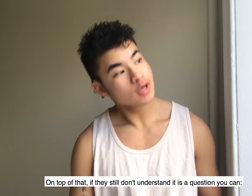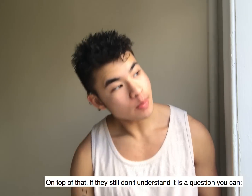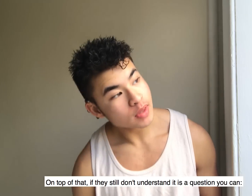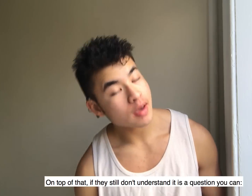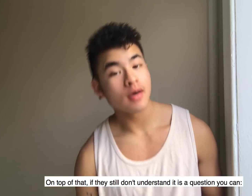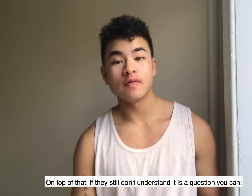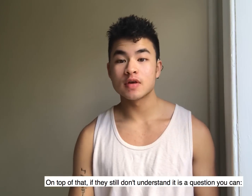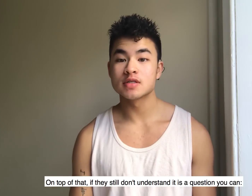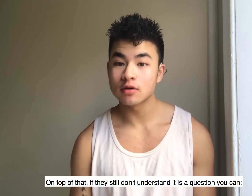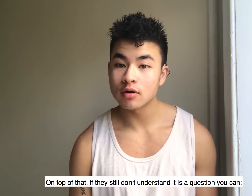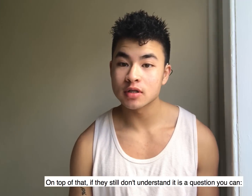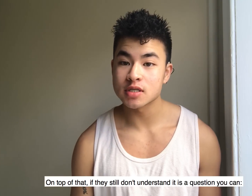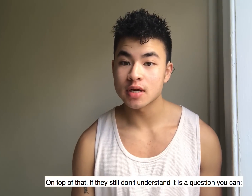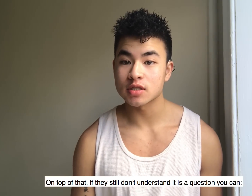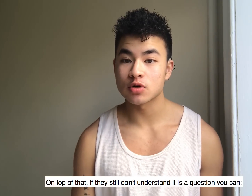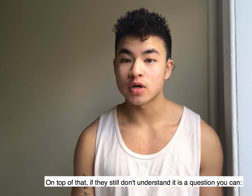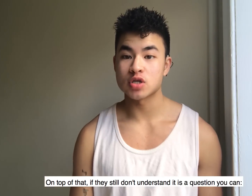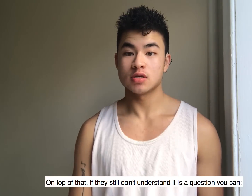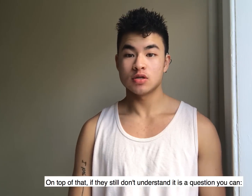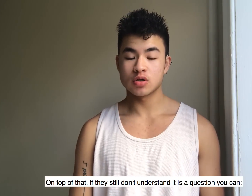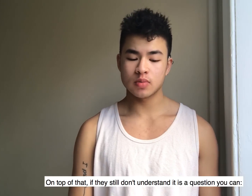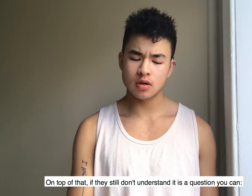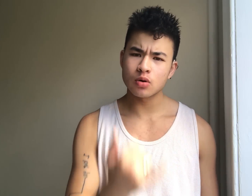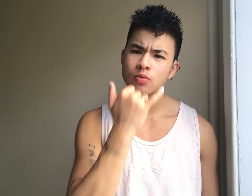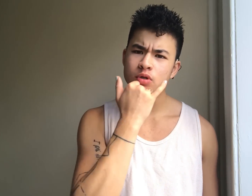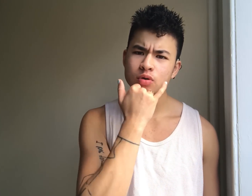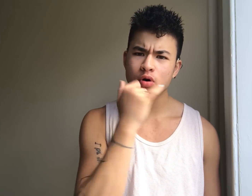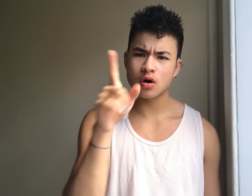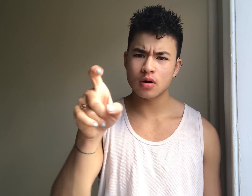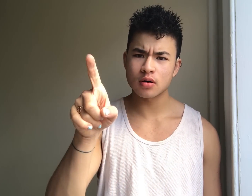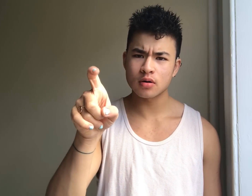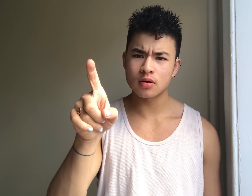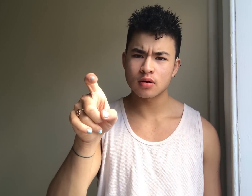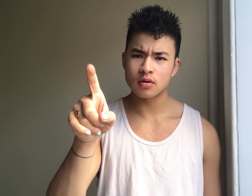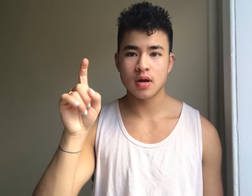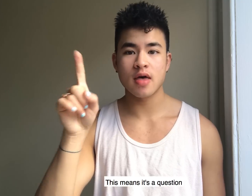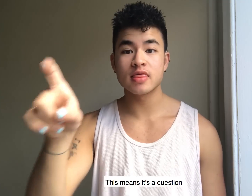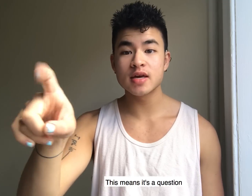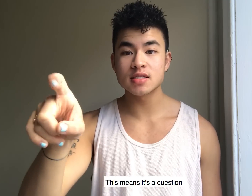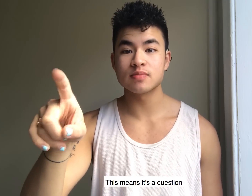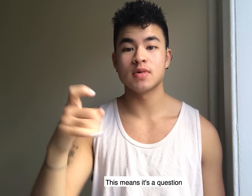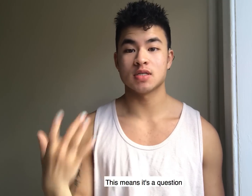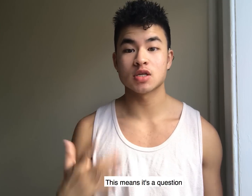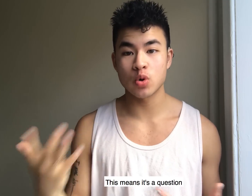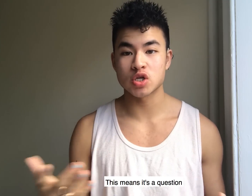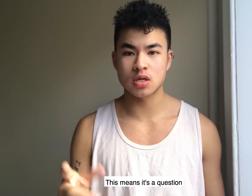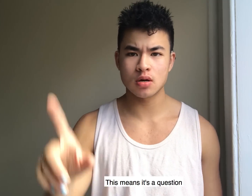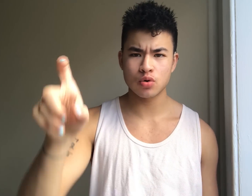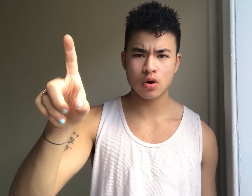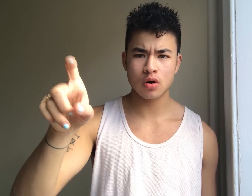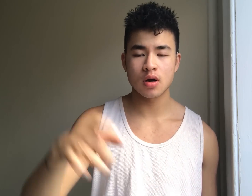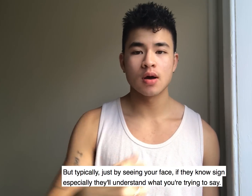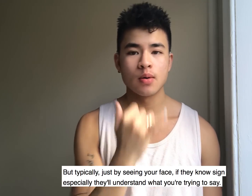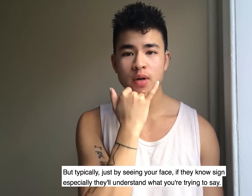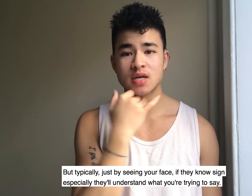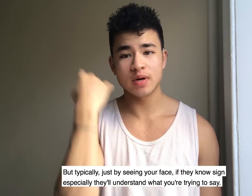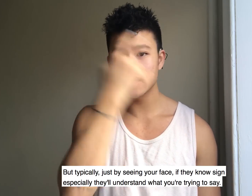top of that if they still don't understand it's question you can be and and this means question but typically